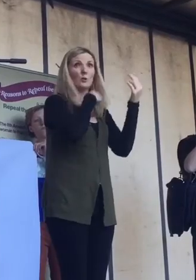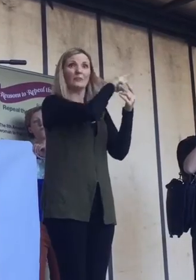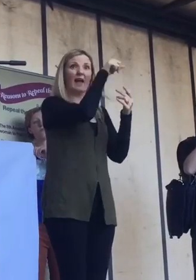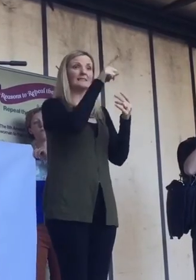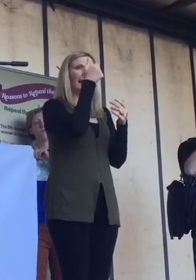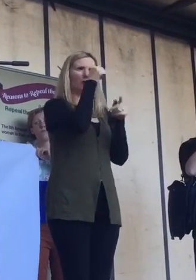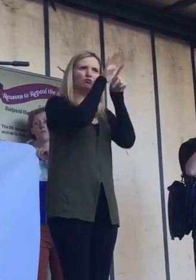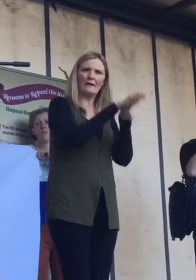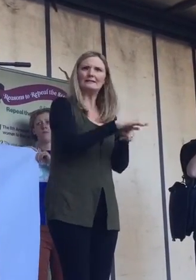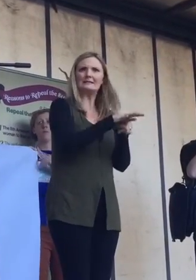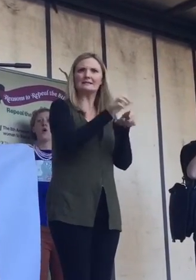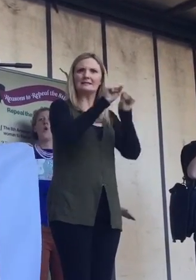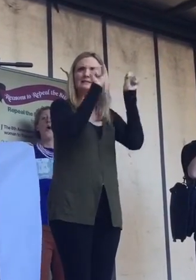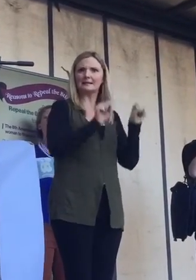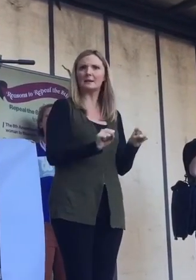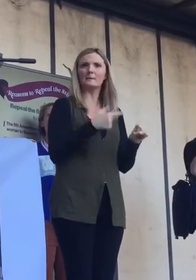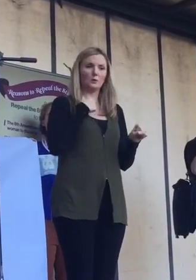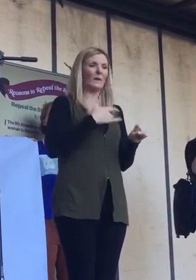Enough is enough